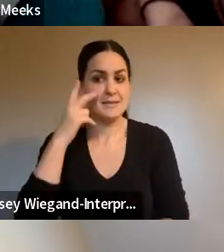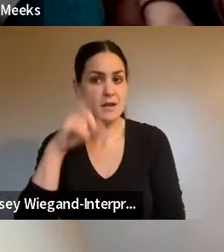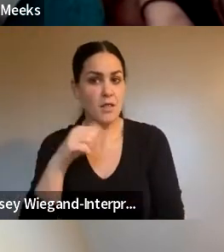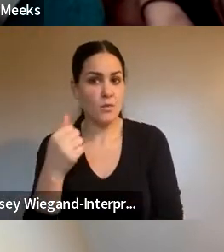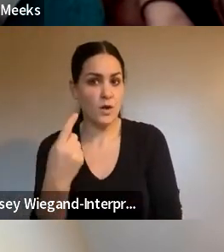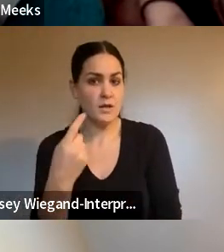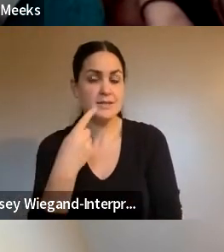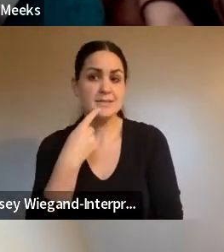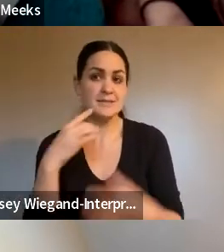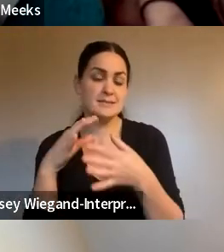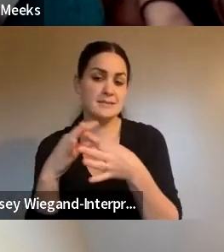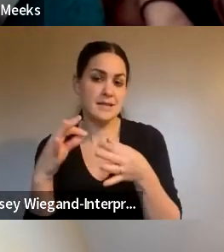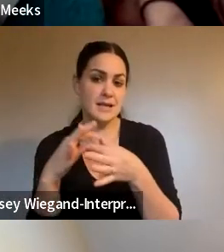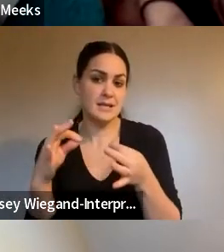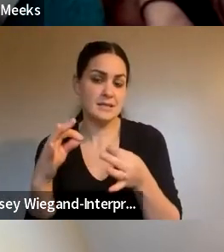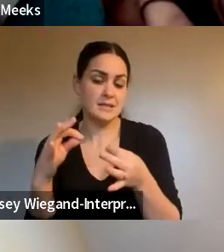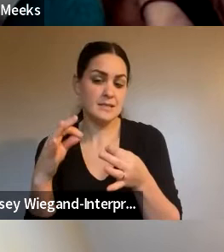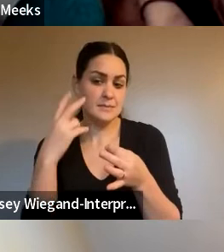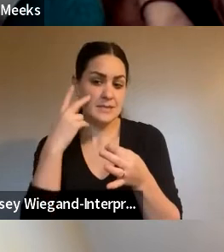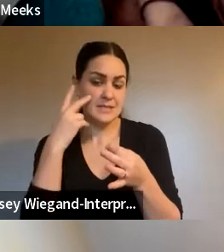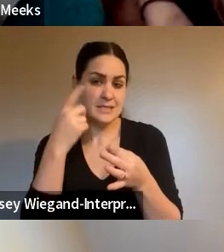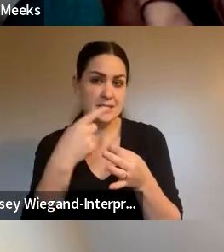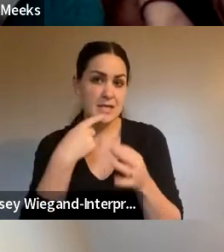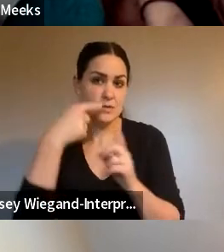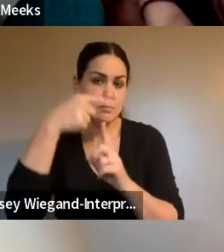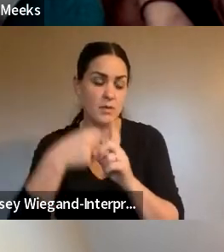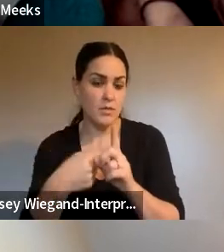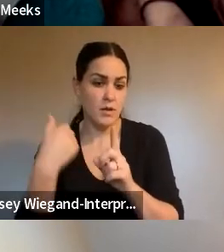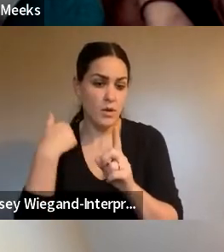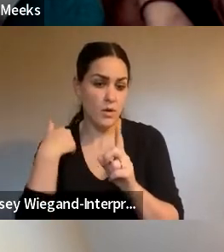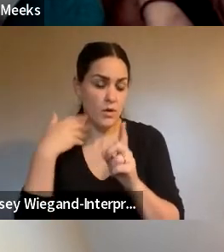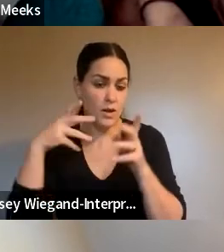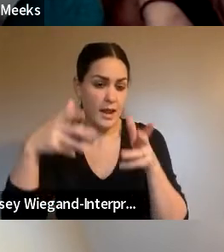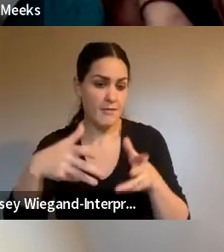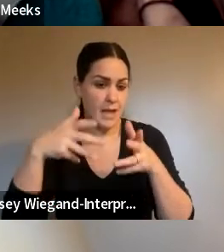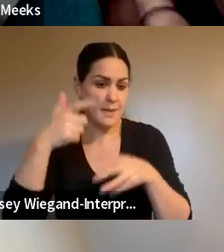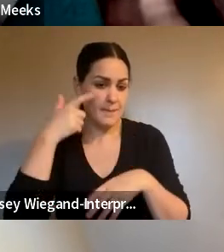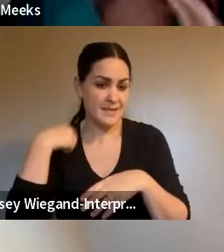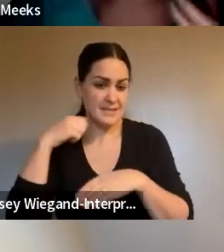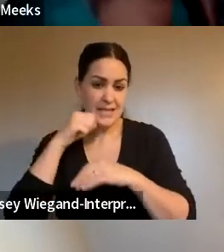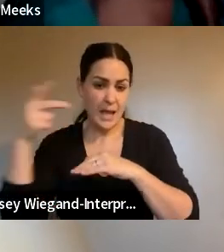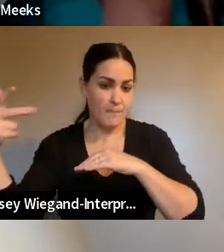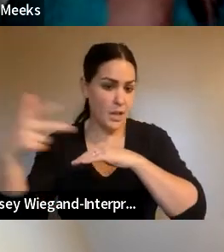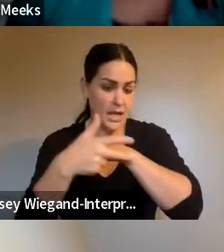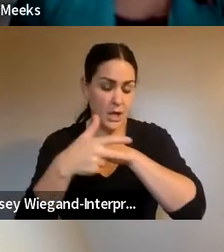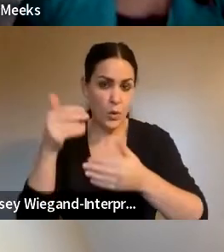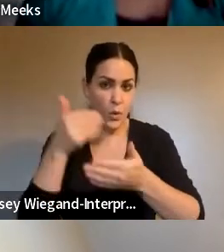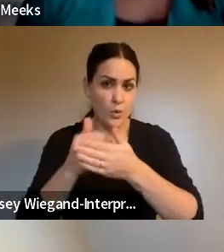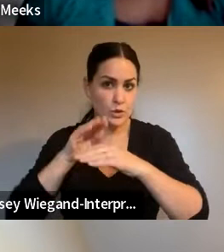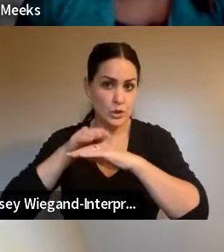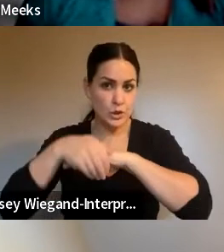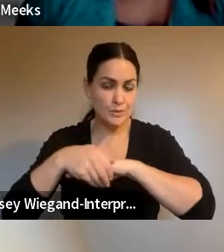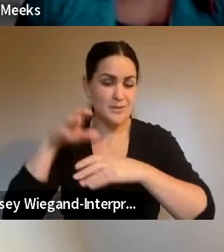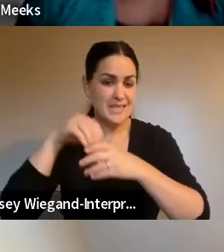let's see. A month ago, she's left behind due to a training that didn't pull in close to the curb. It was in the second